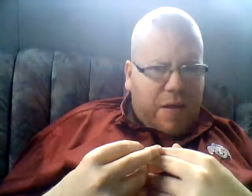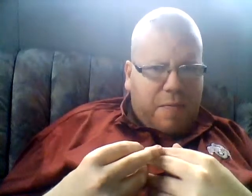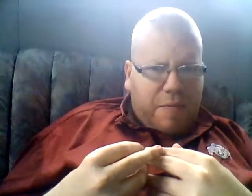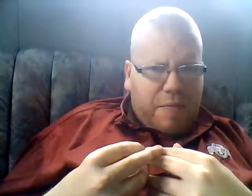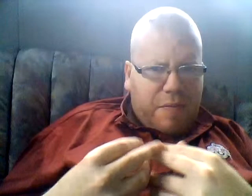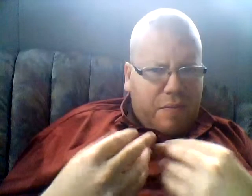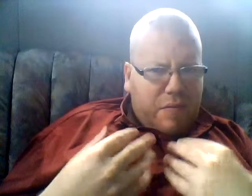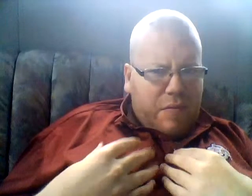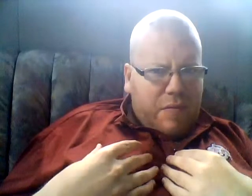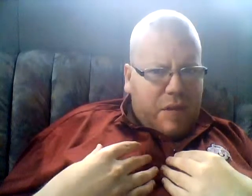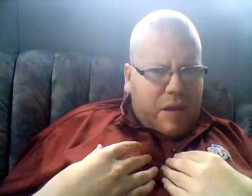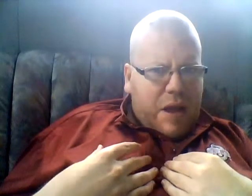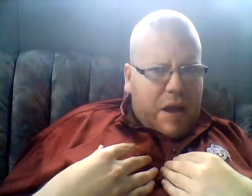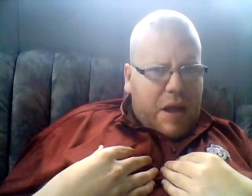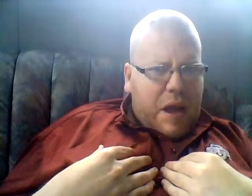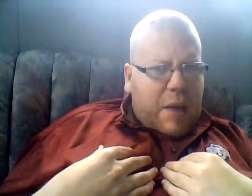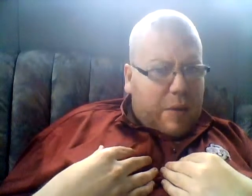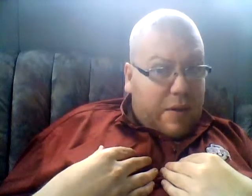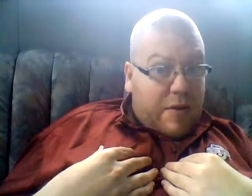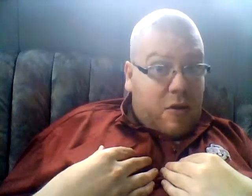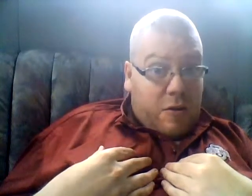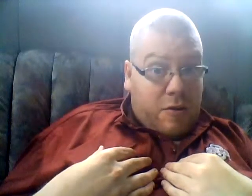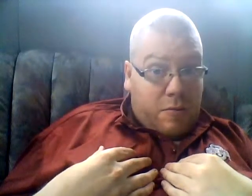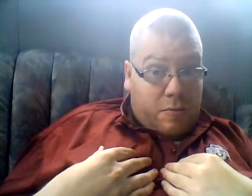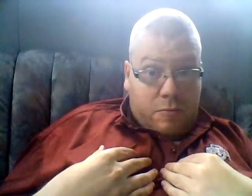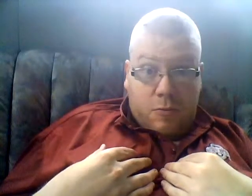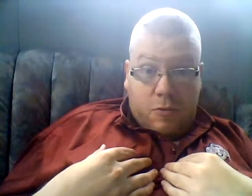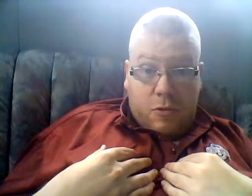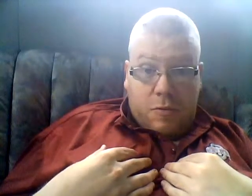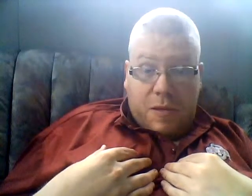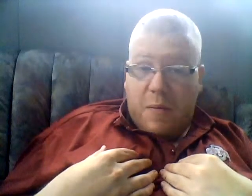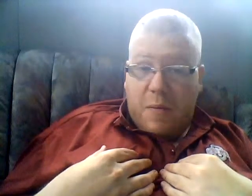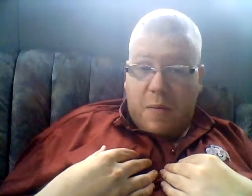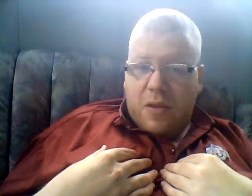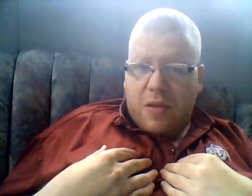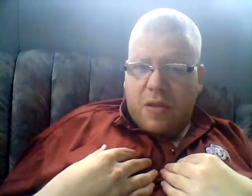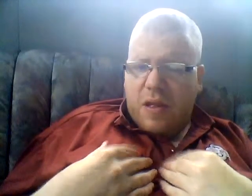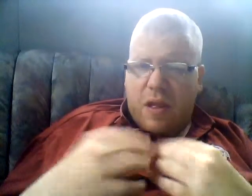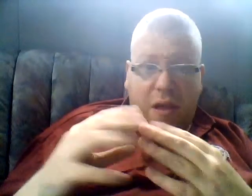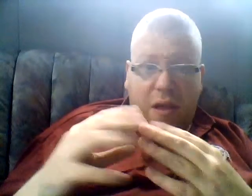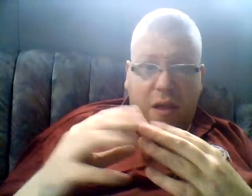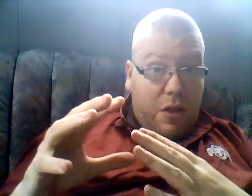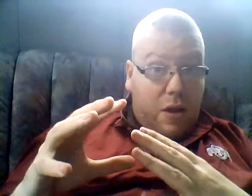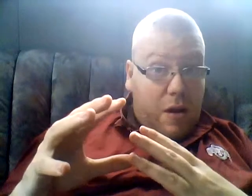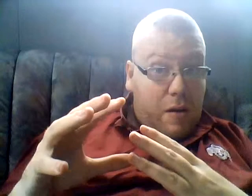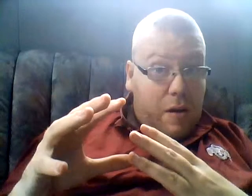I'm concerned. Some people out there are